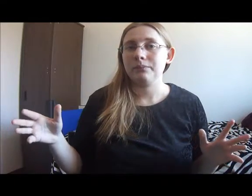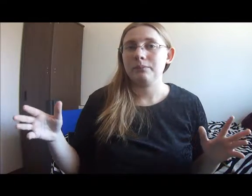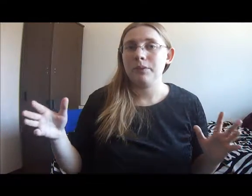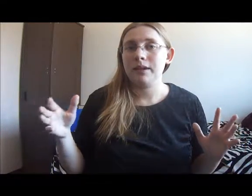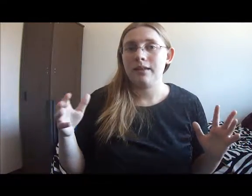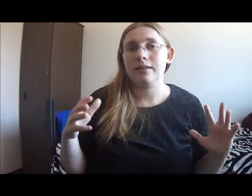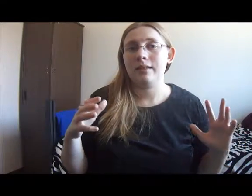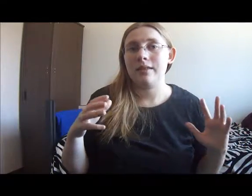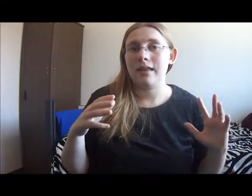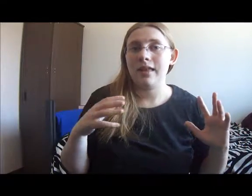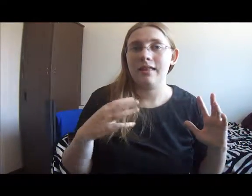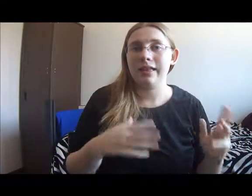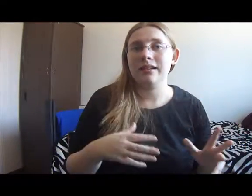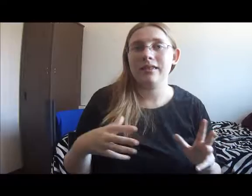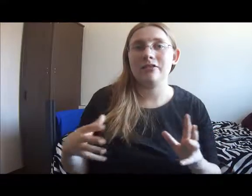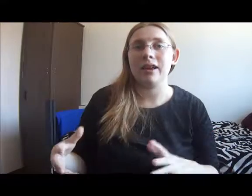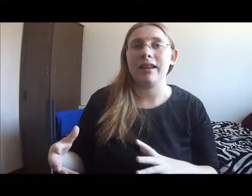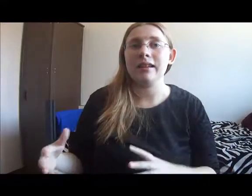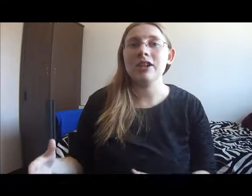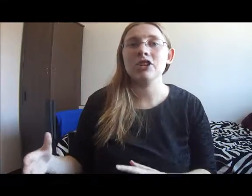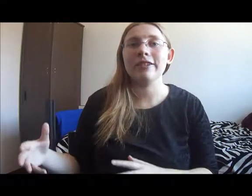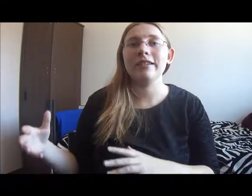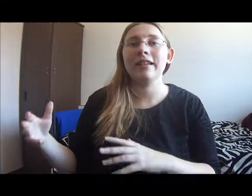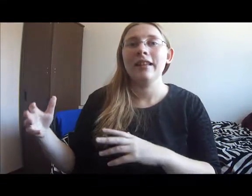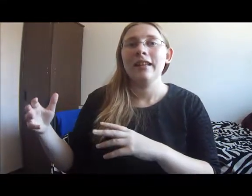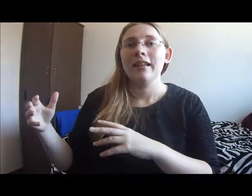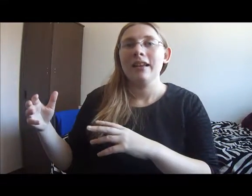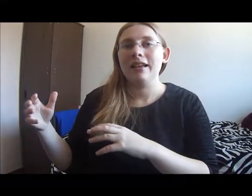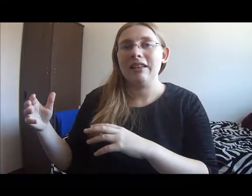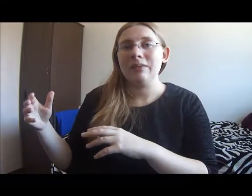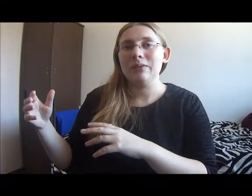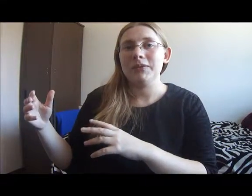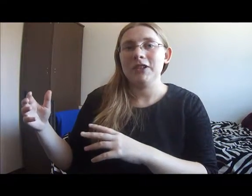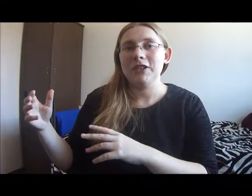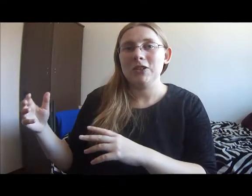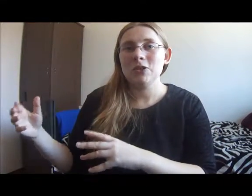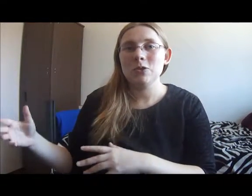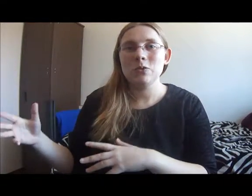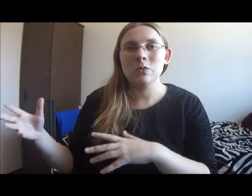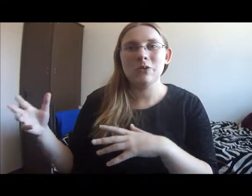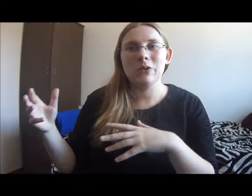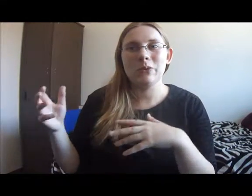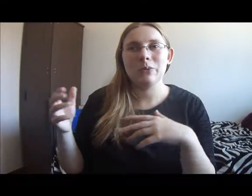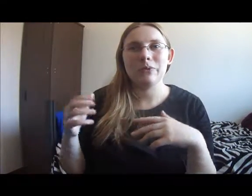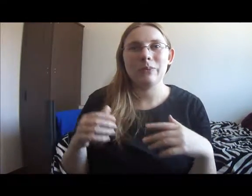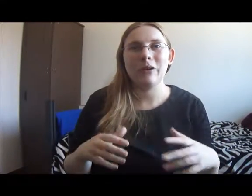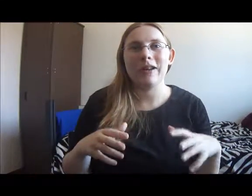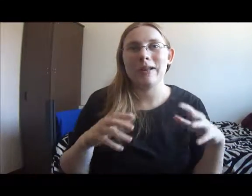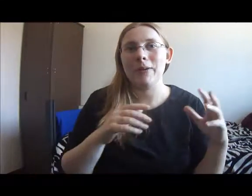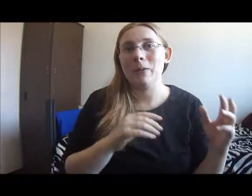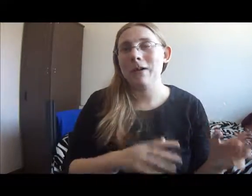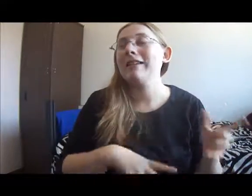Because it led to this recognition of who knows what about what.